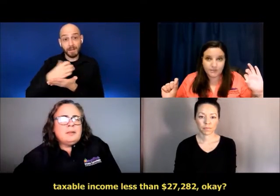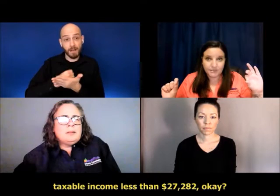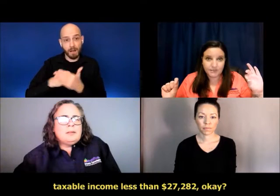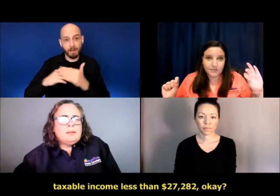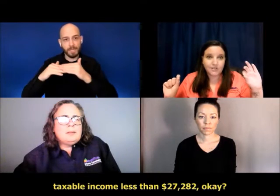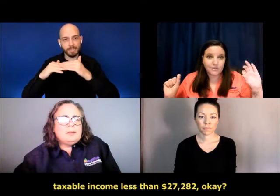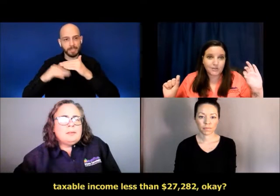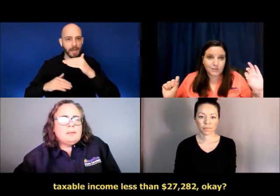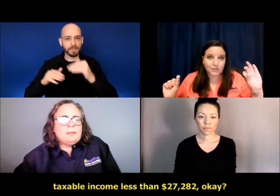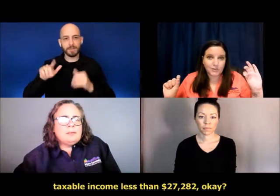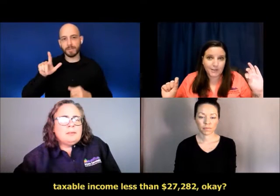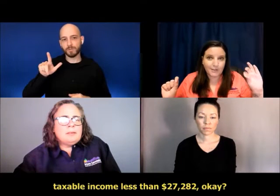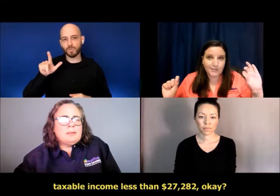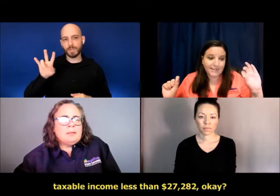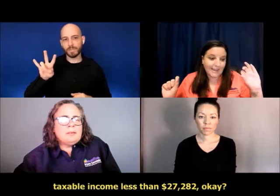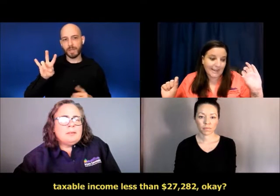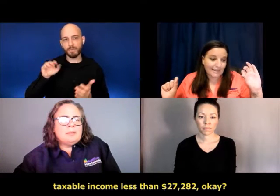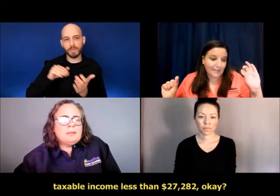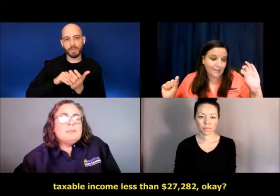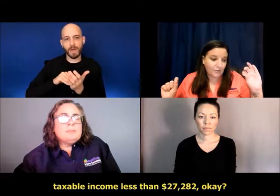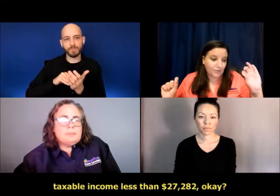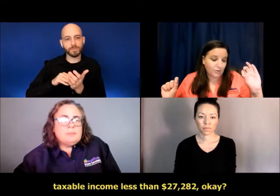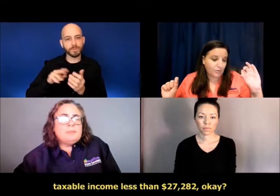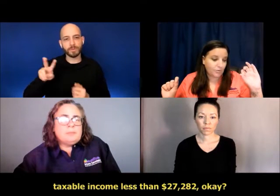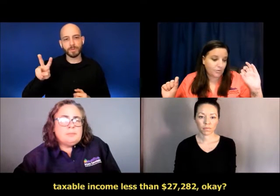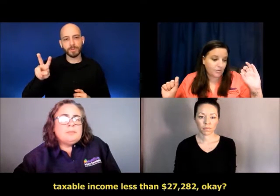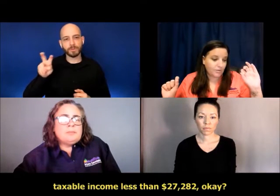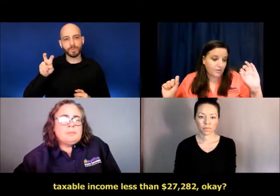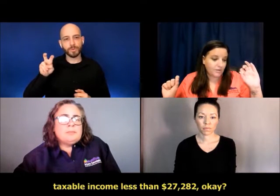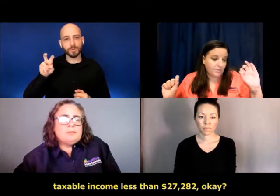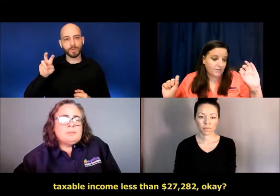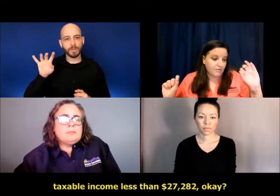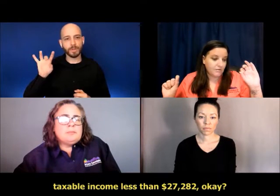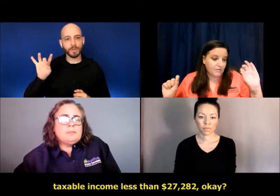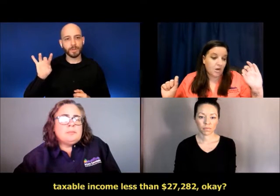,282.